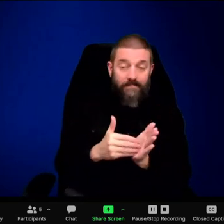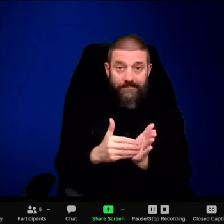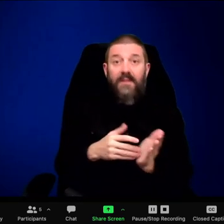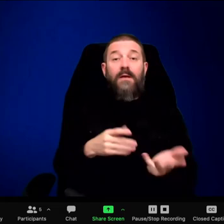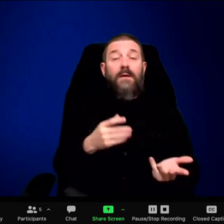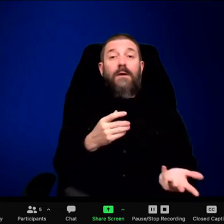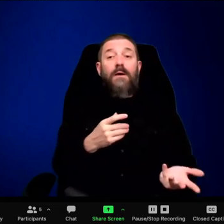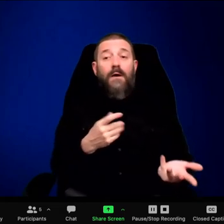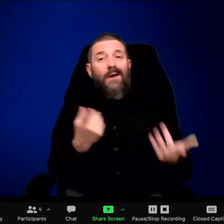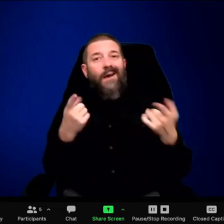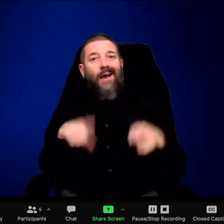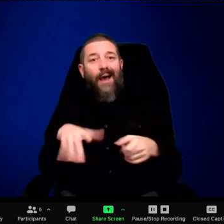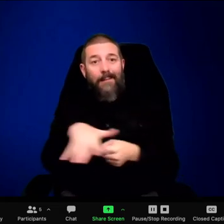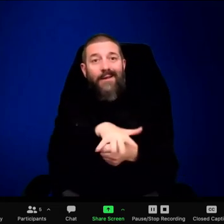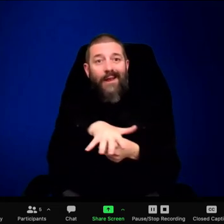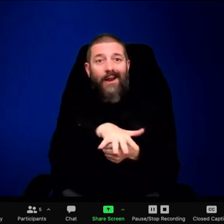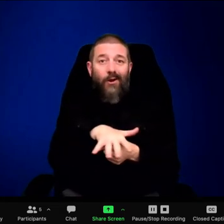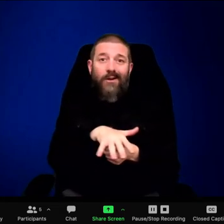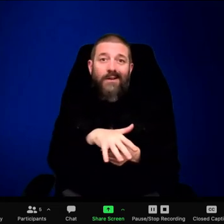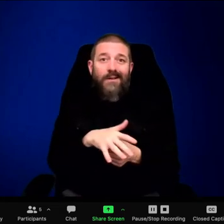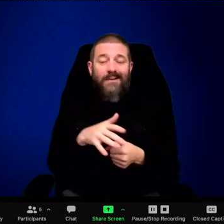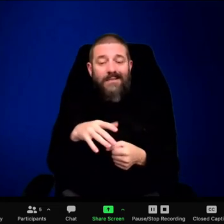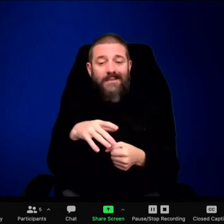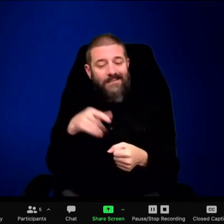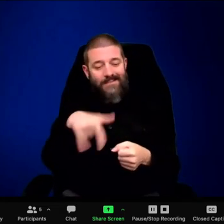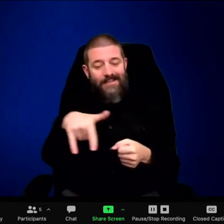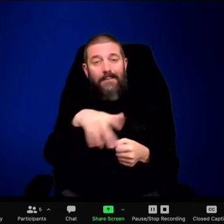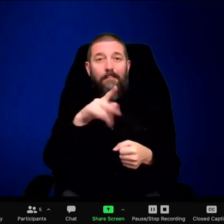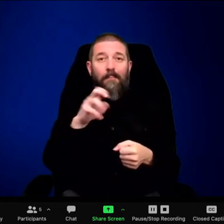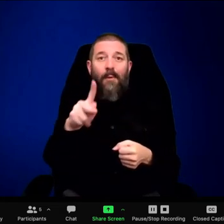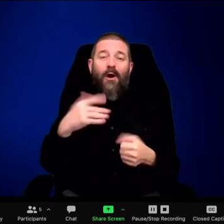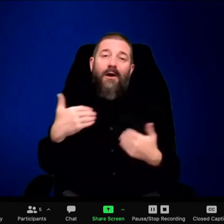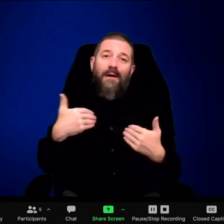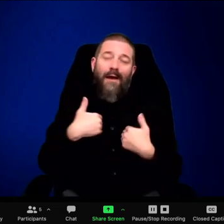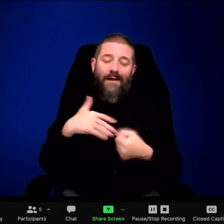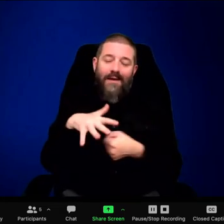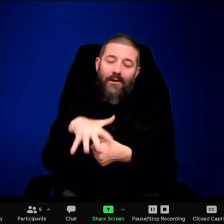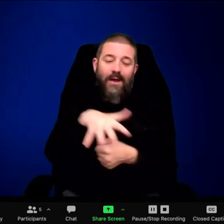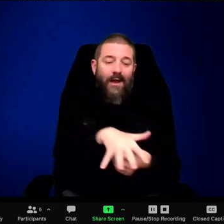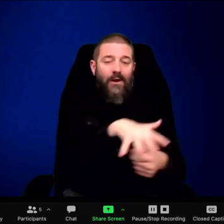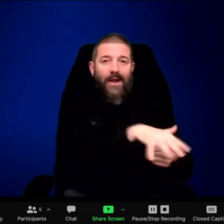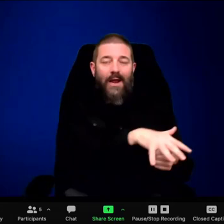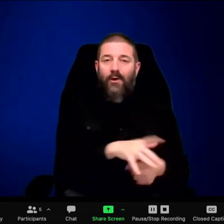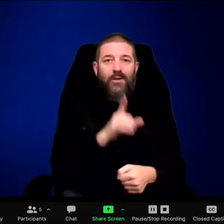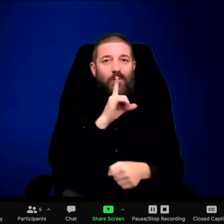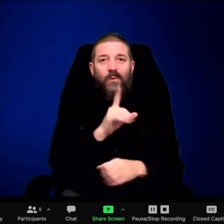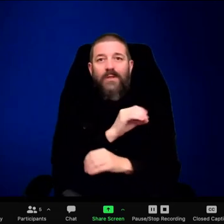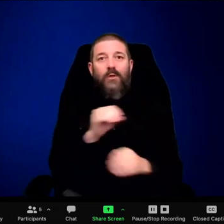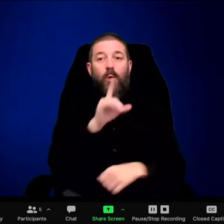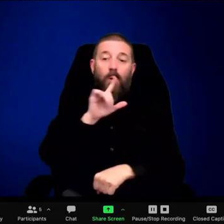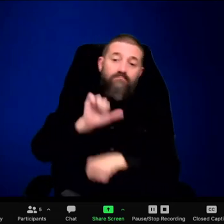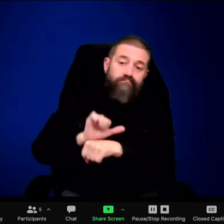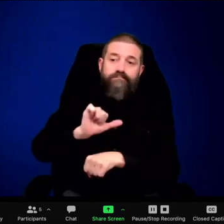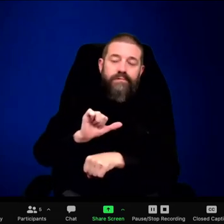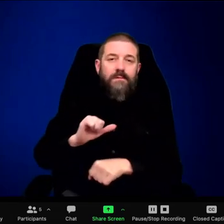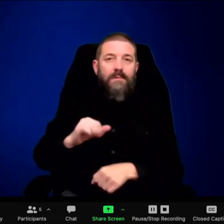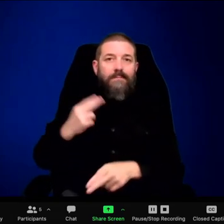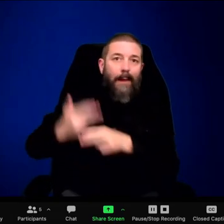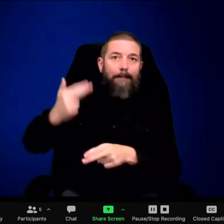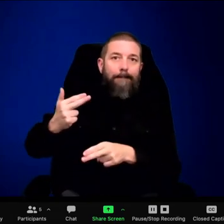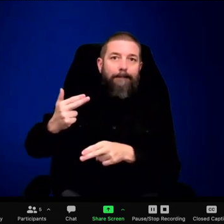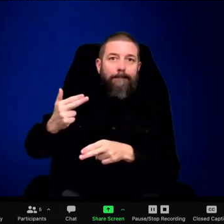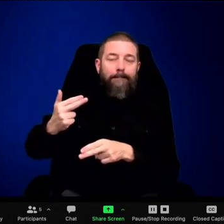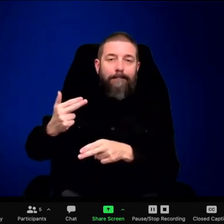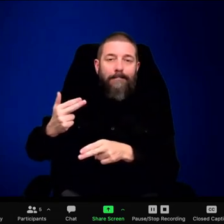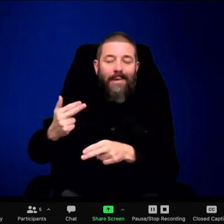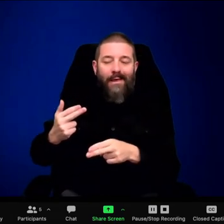Yeah. Do we have any more questions? We do. Kathy Miller would like to know why Dave's Hill is called Dave's Hill. She wants